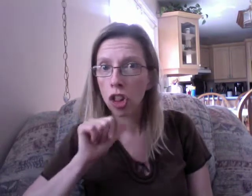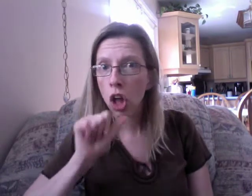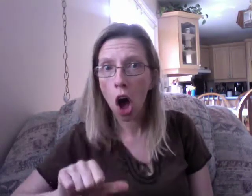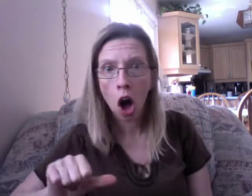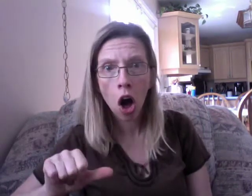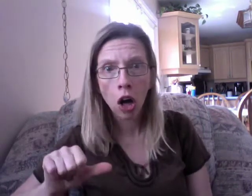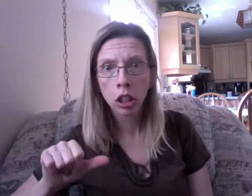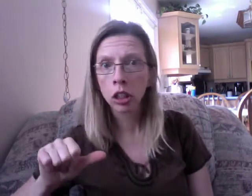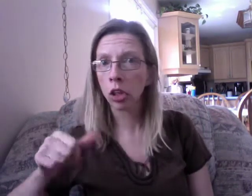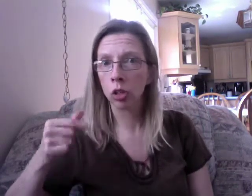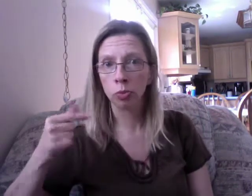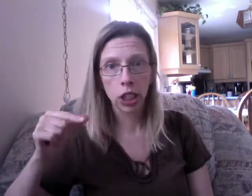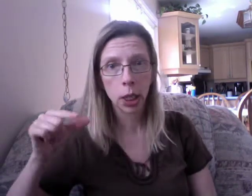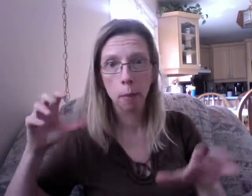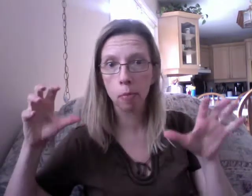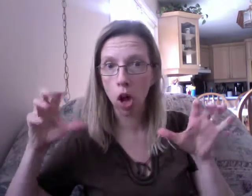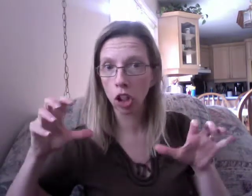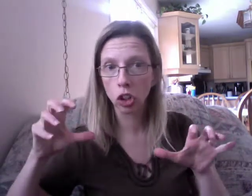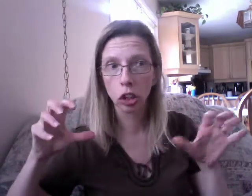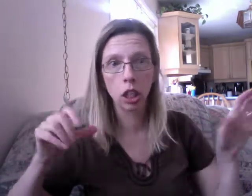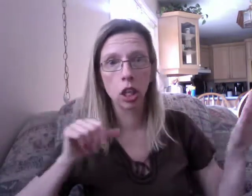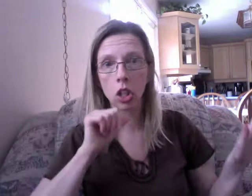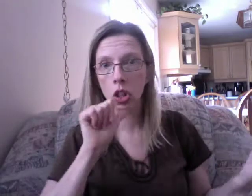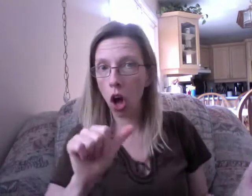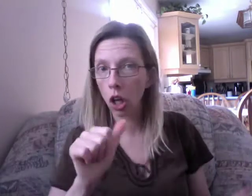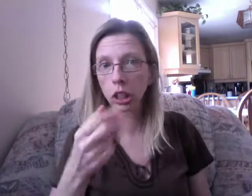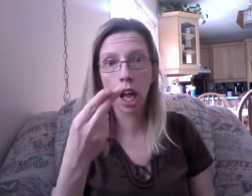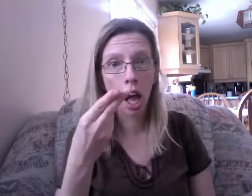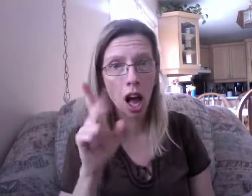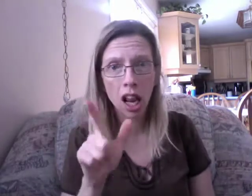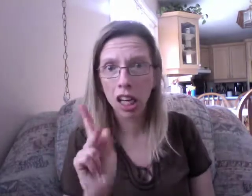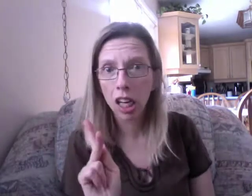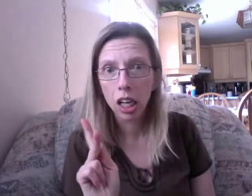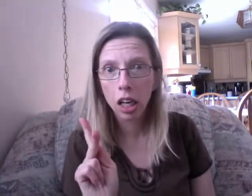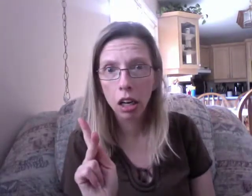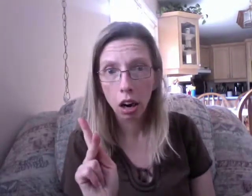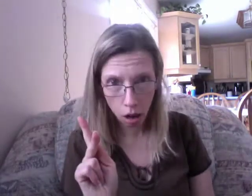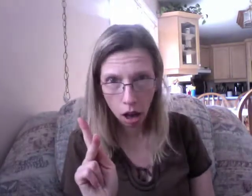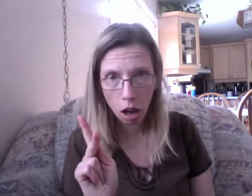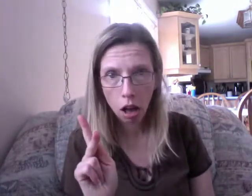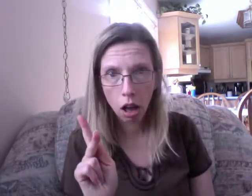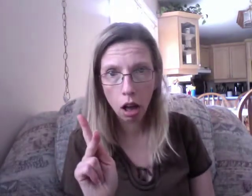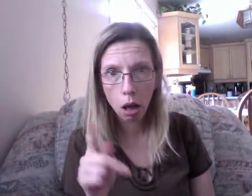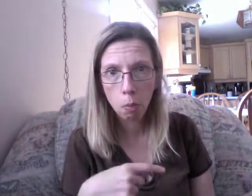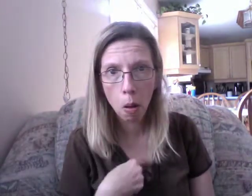Oh, and Eli. You know, I think we prefer to be father-like. How do you know? That's a problem.